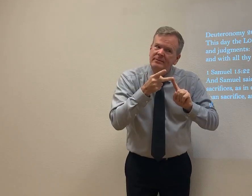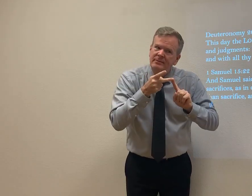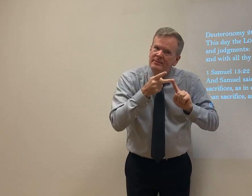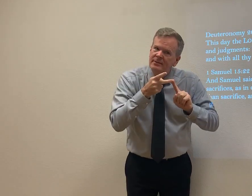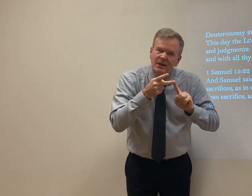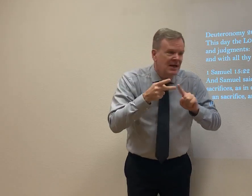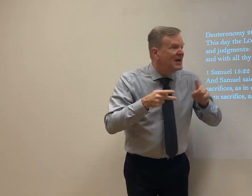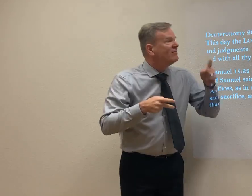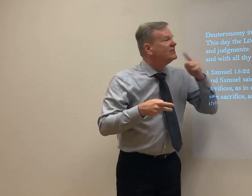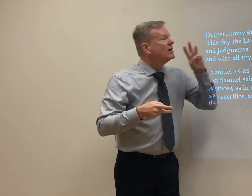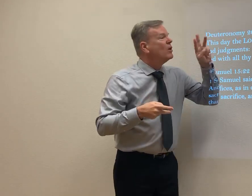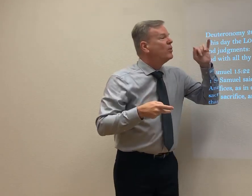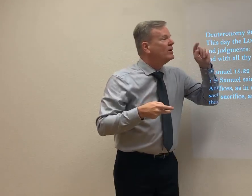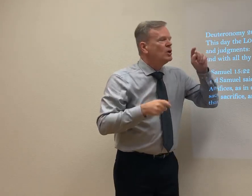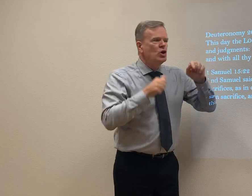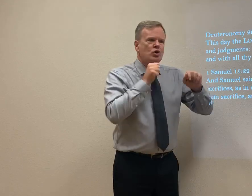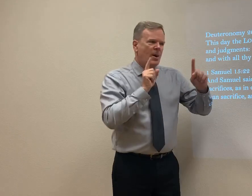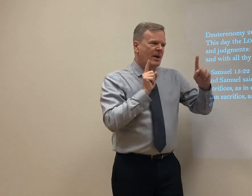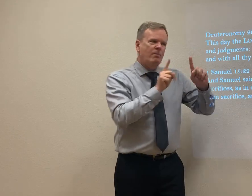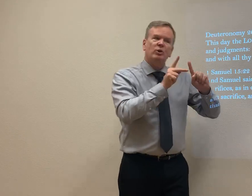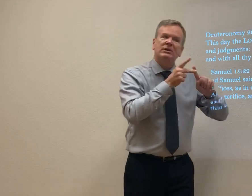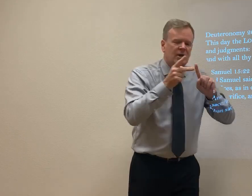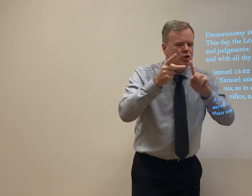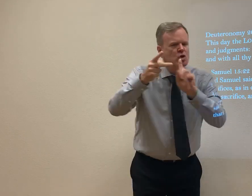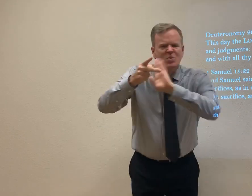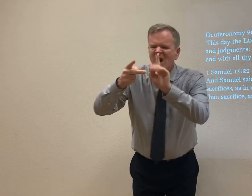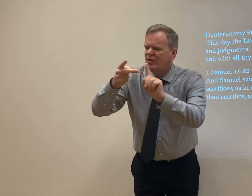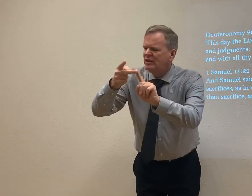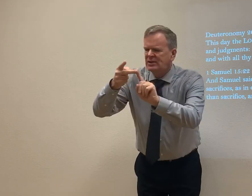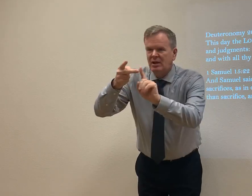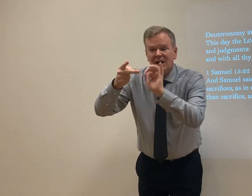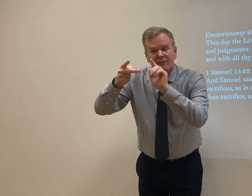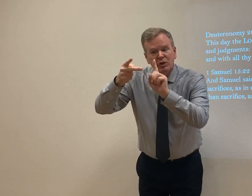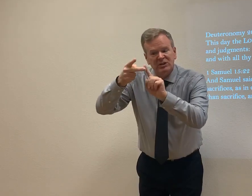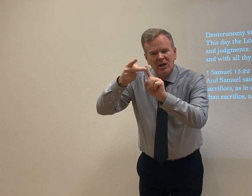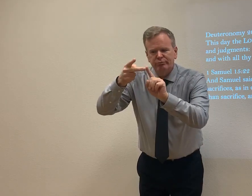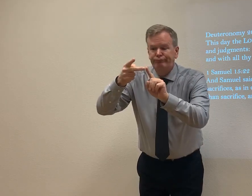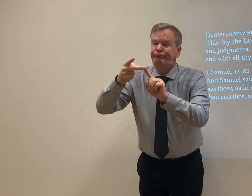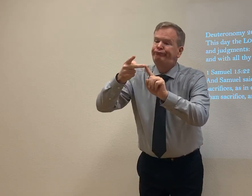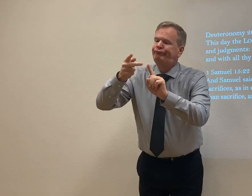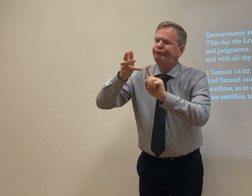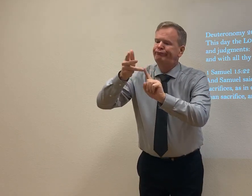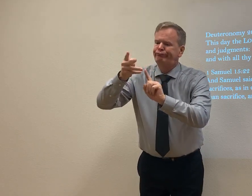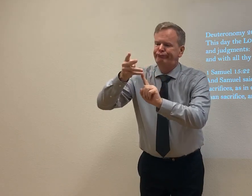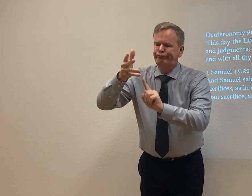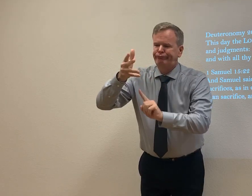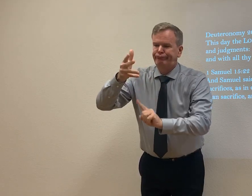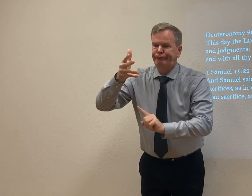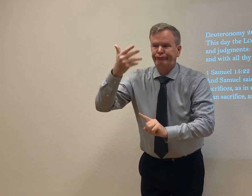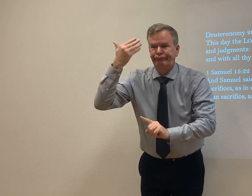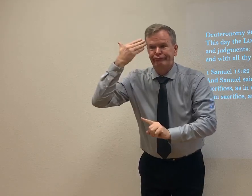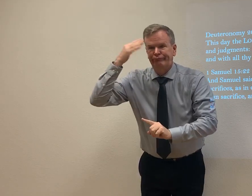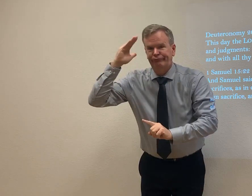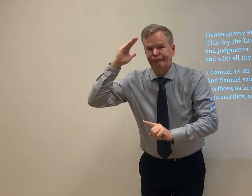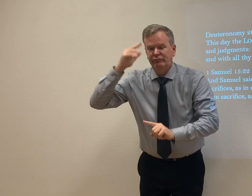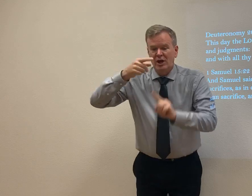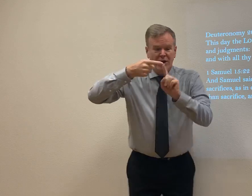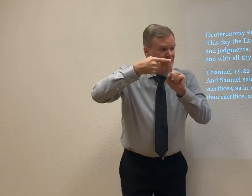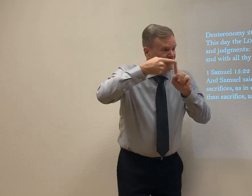You shouldn't really even be going for a second. If you do, don't even go for the third. Once you hit the second, I mean, now we're questioning if you're going to